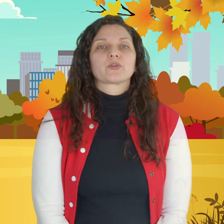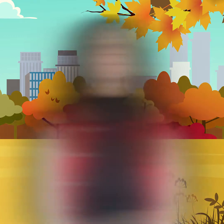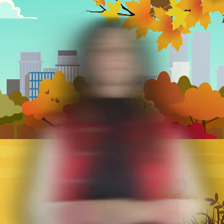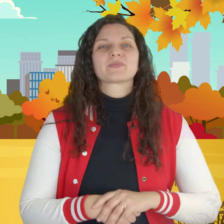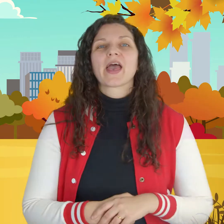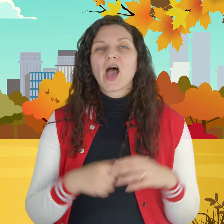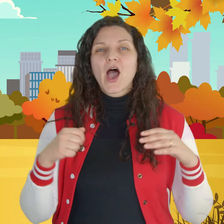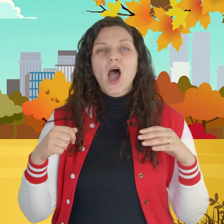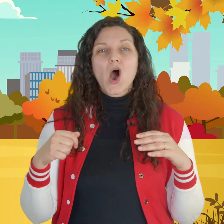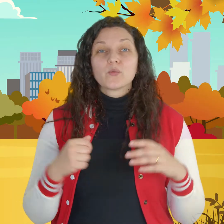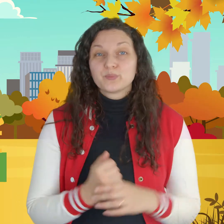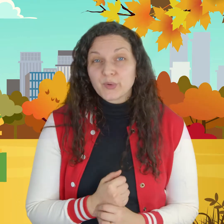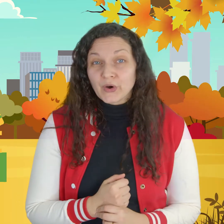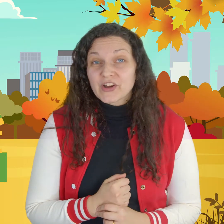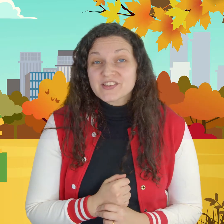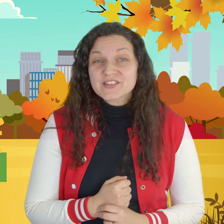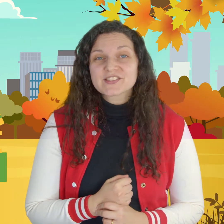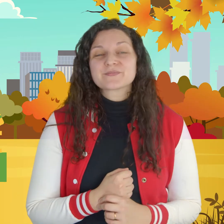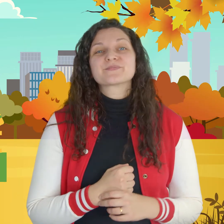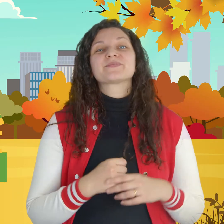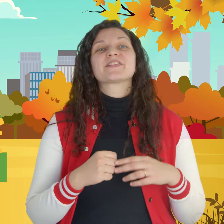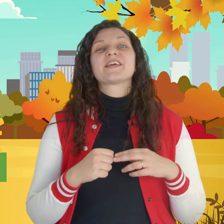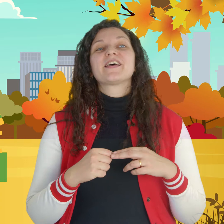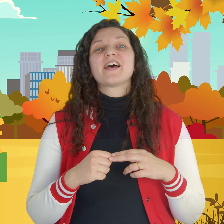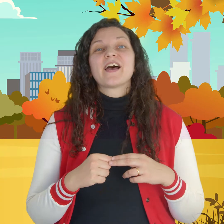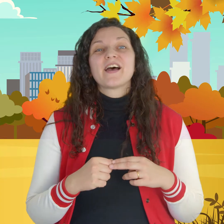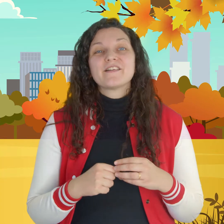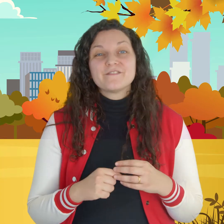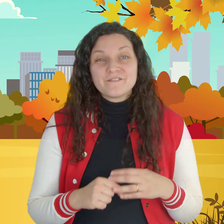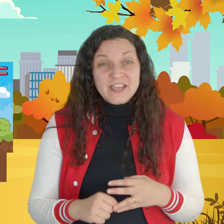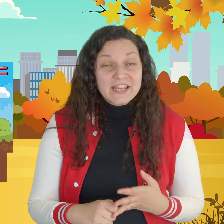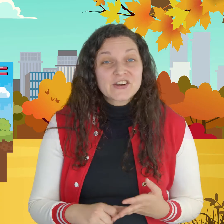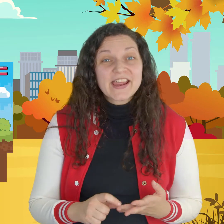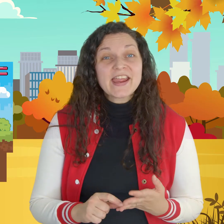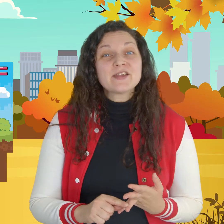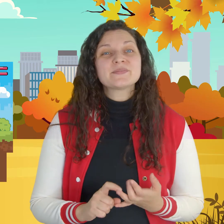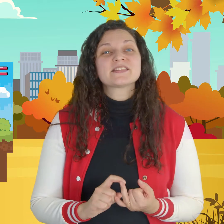books books video games